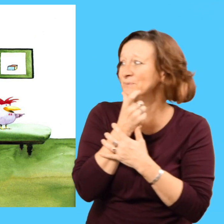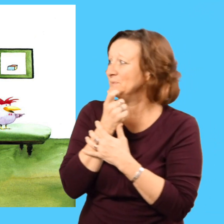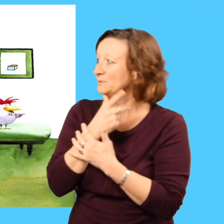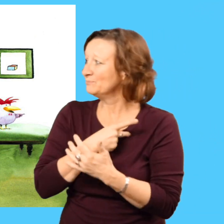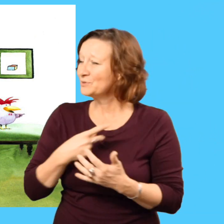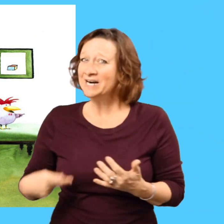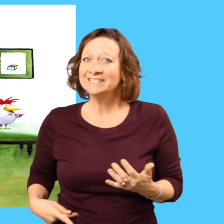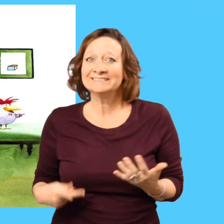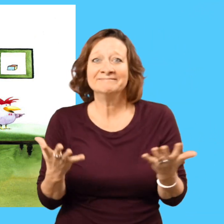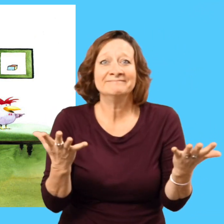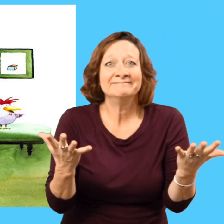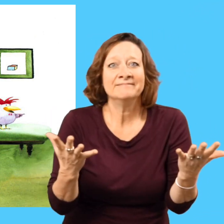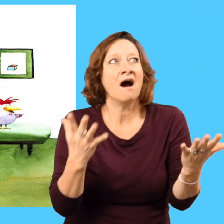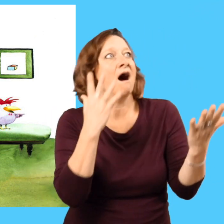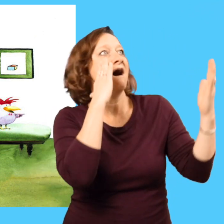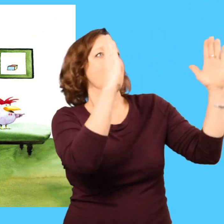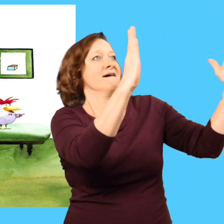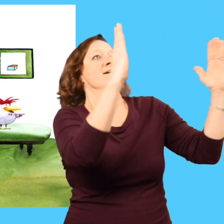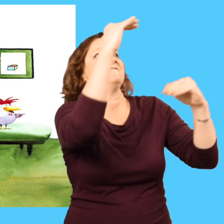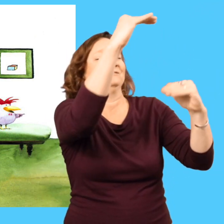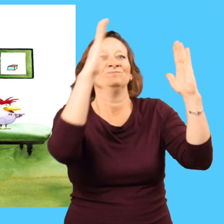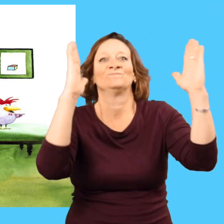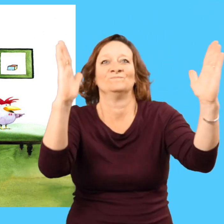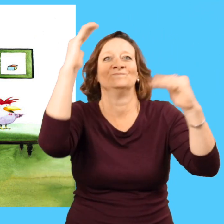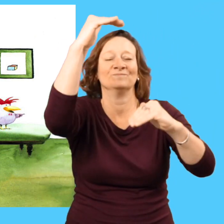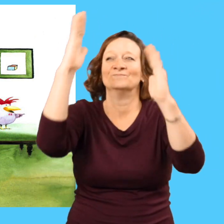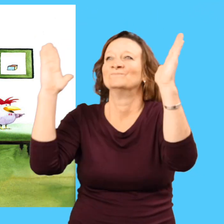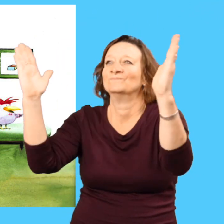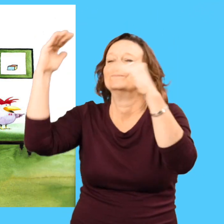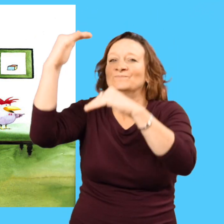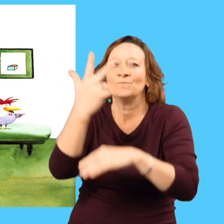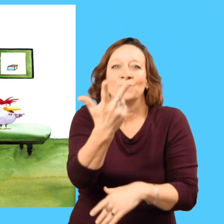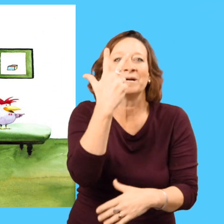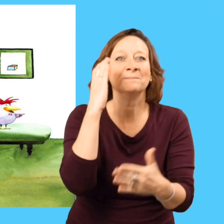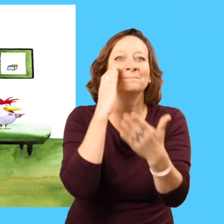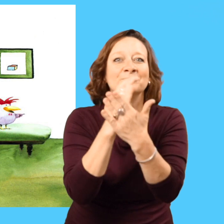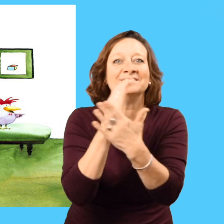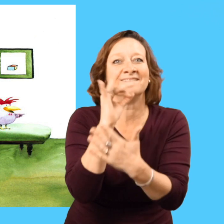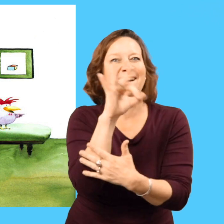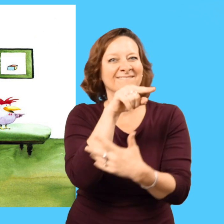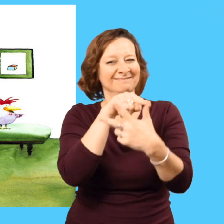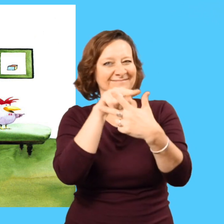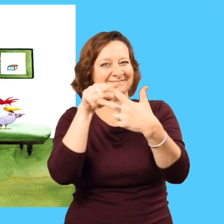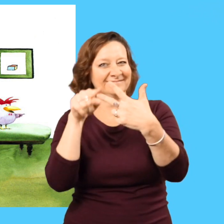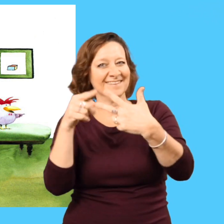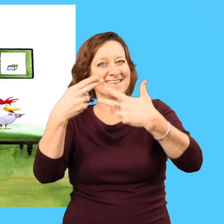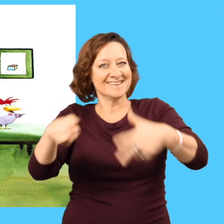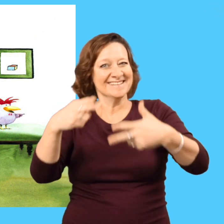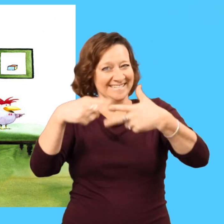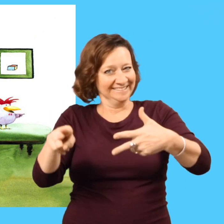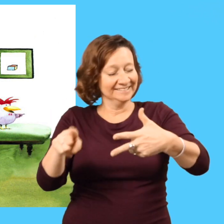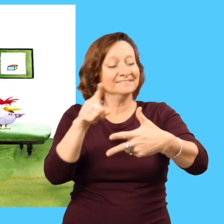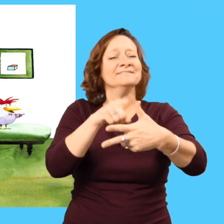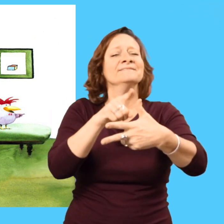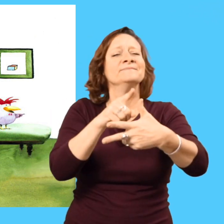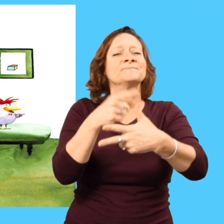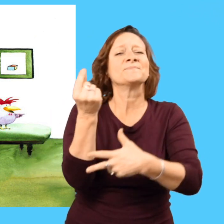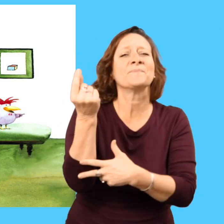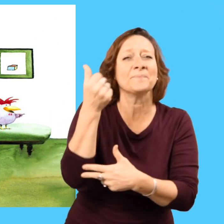wondered who will become the princess. On the wall were three framed pictures, one of each egg. Do you remember